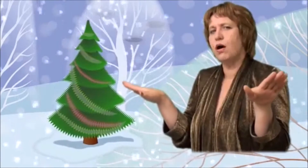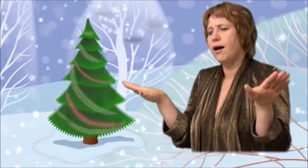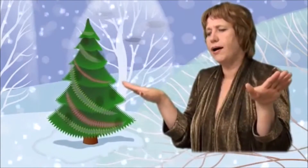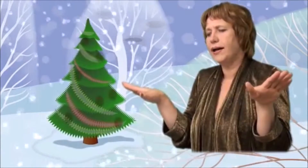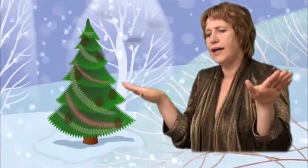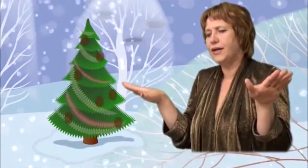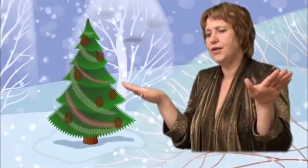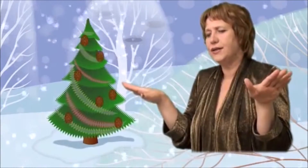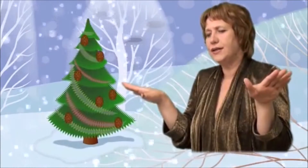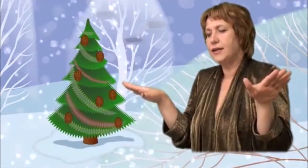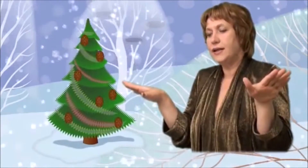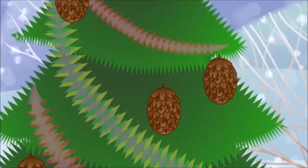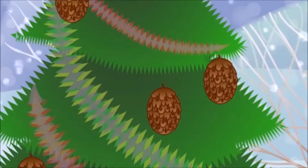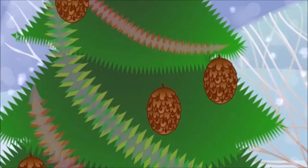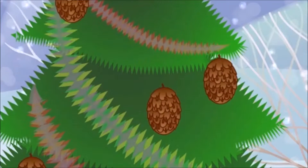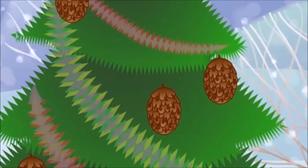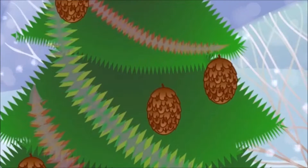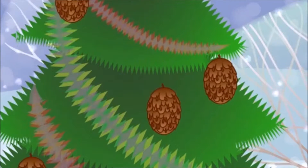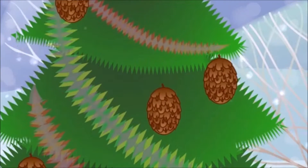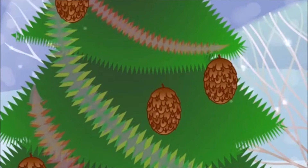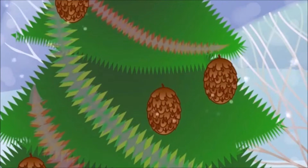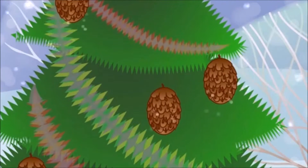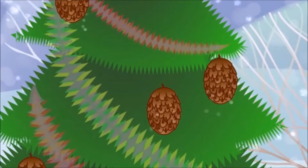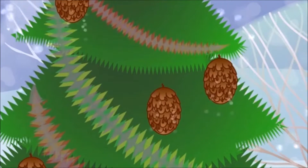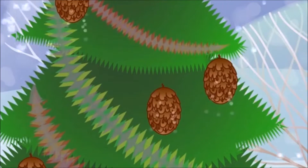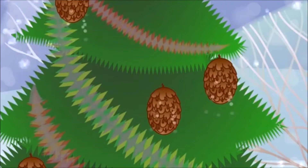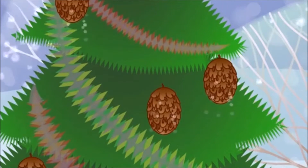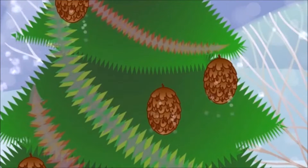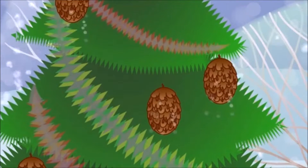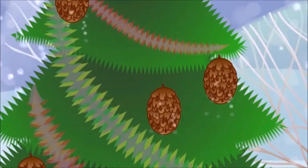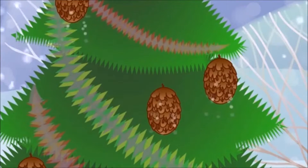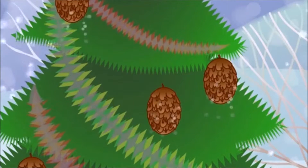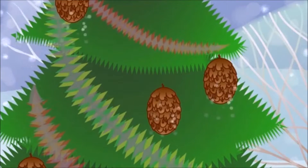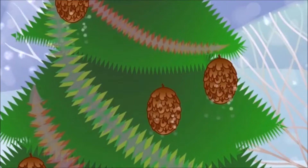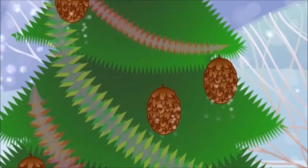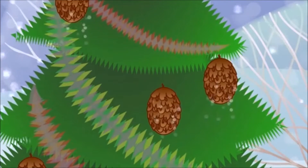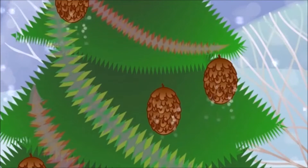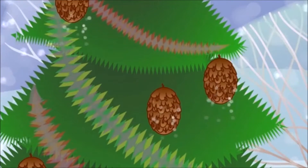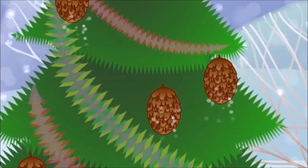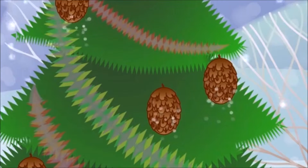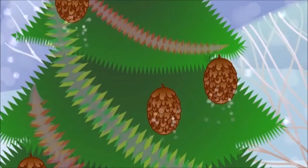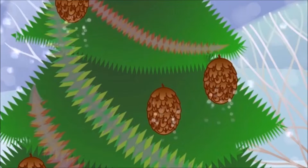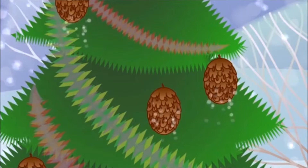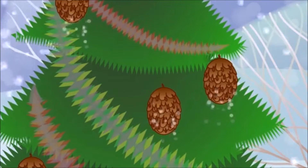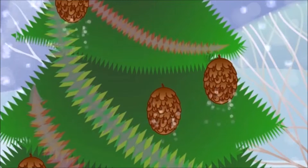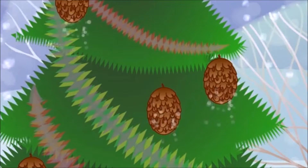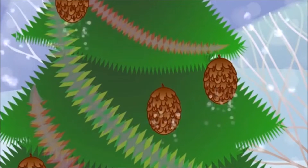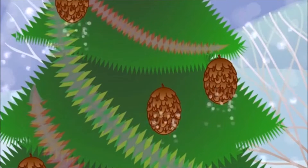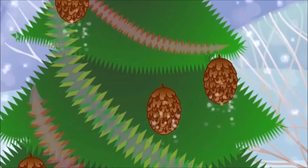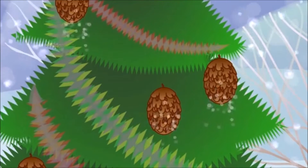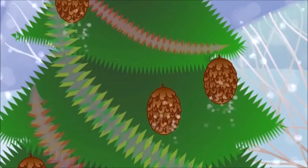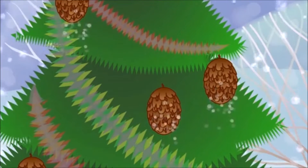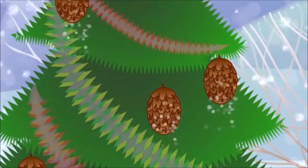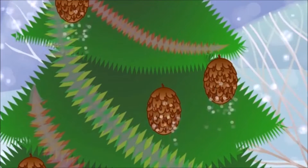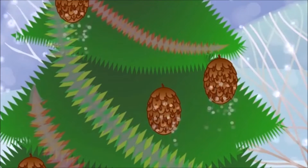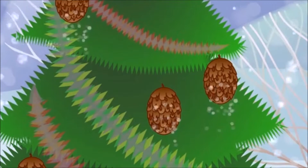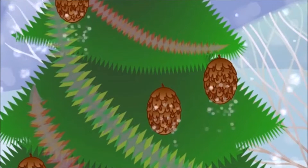wide and I made pine cones with seeds hiding inside the